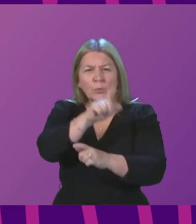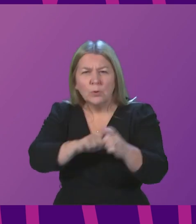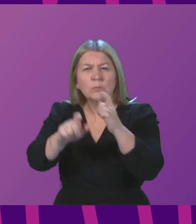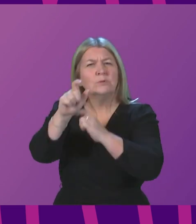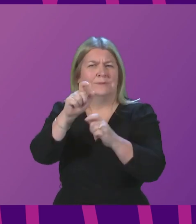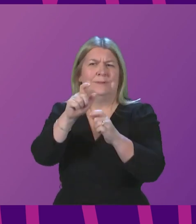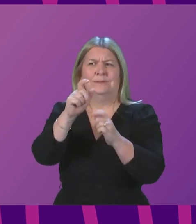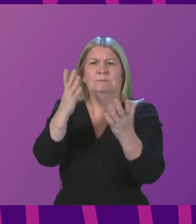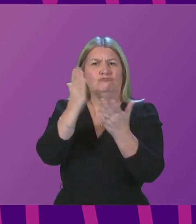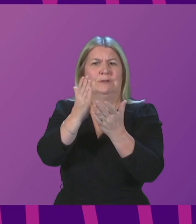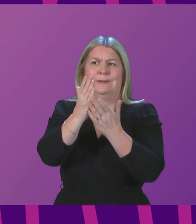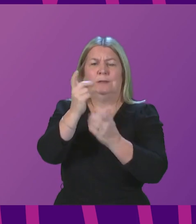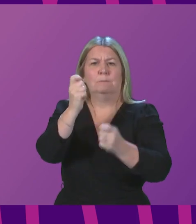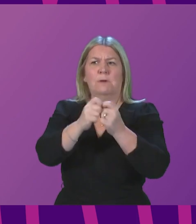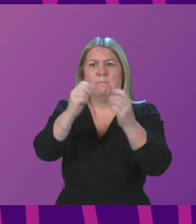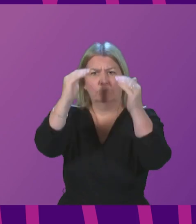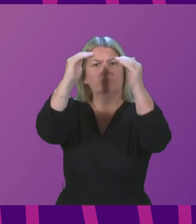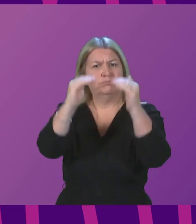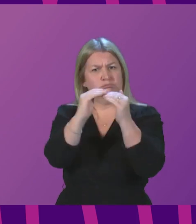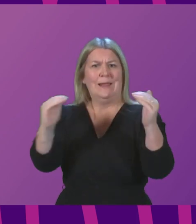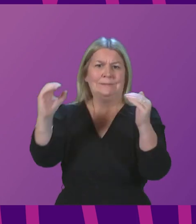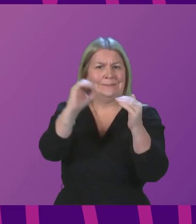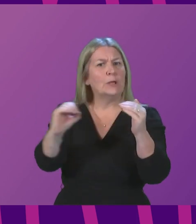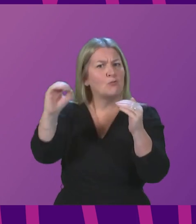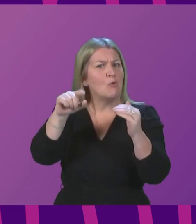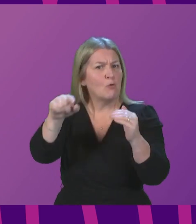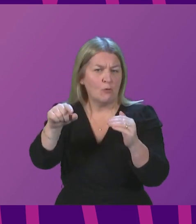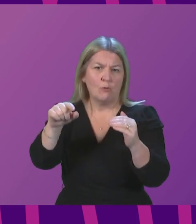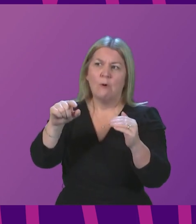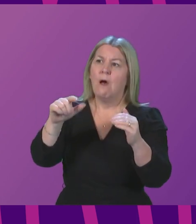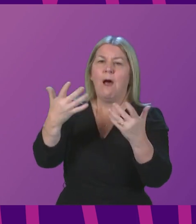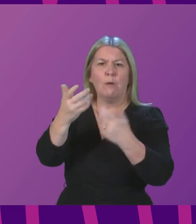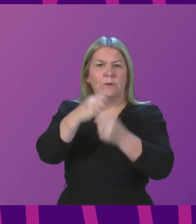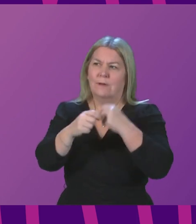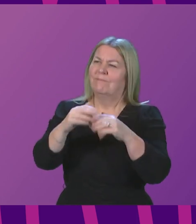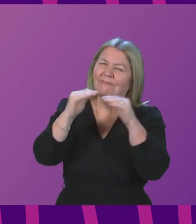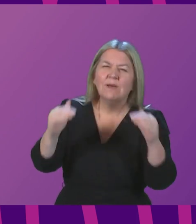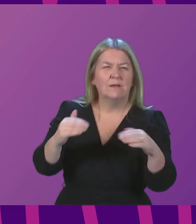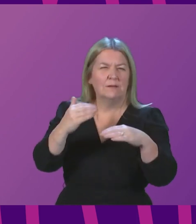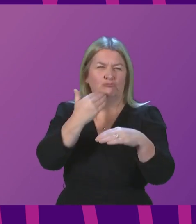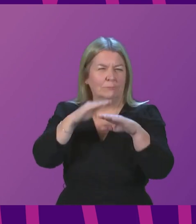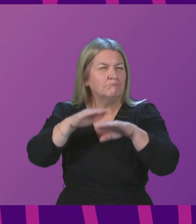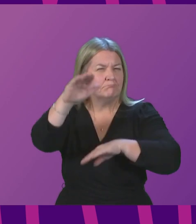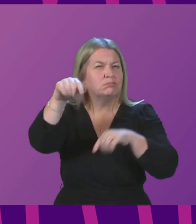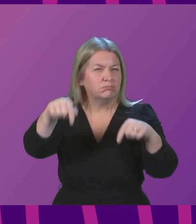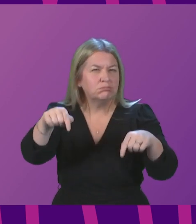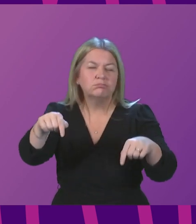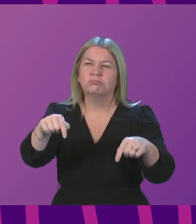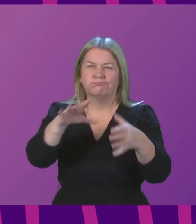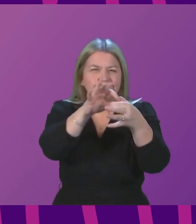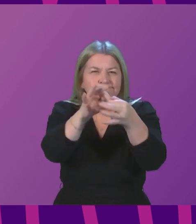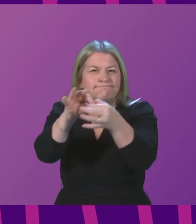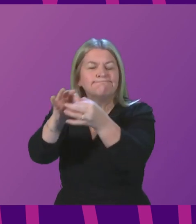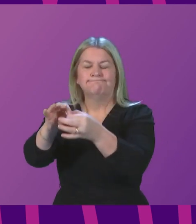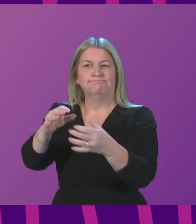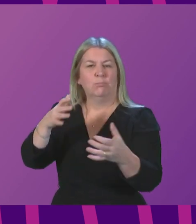transition planning framework published in September sets out how we will develop just transition plans with different sectors and regions. It is critical that these